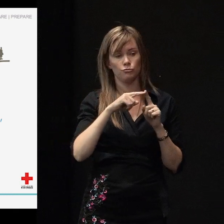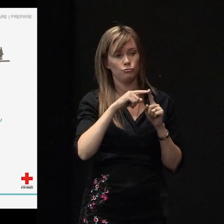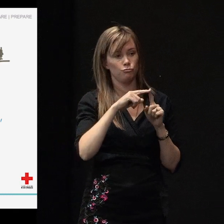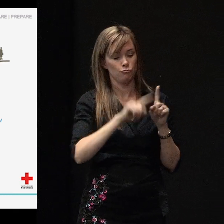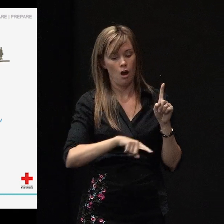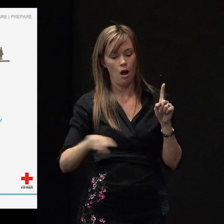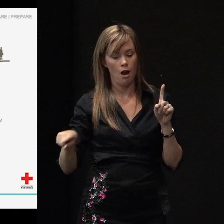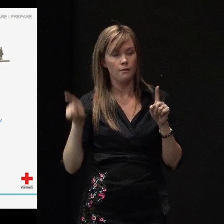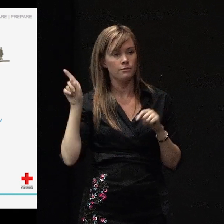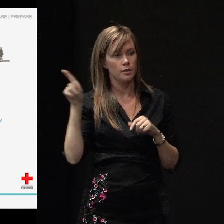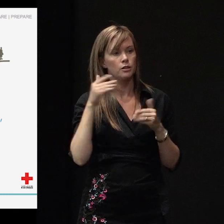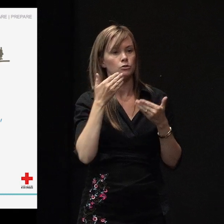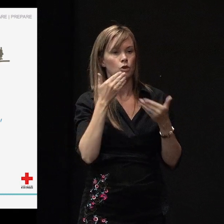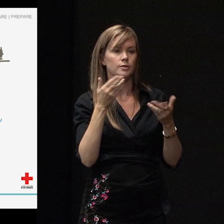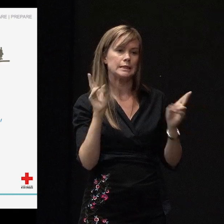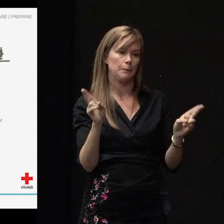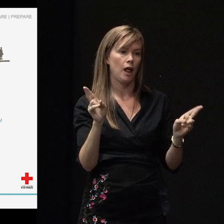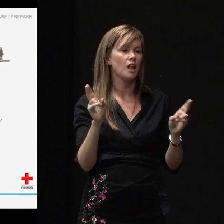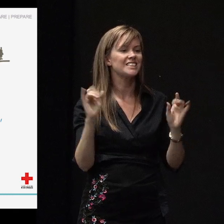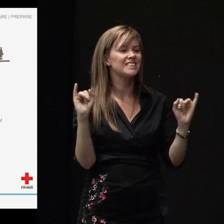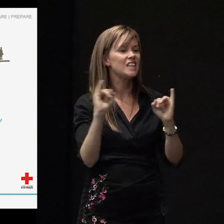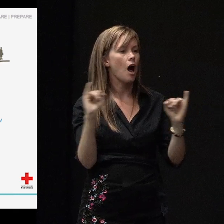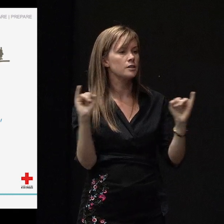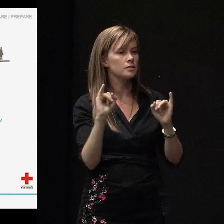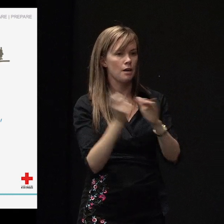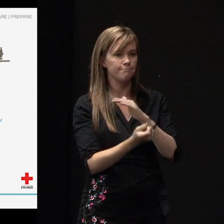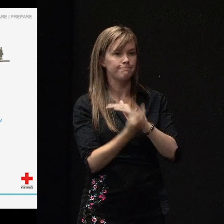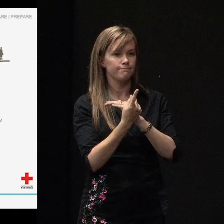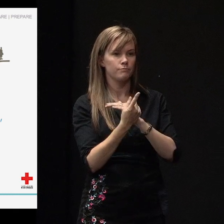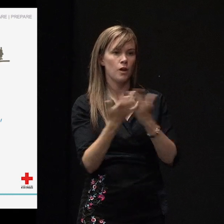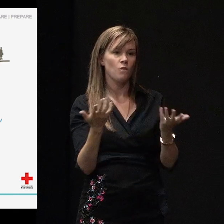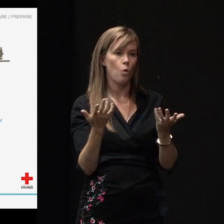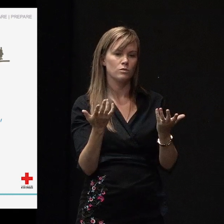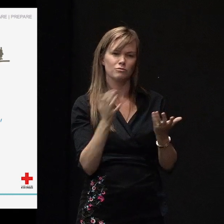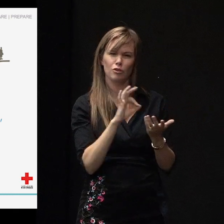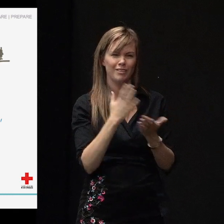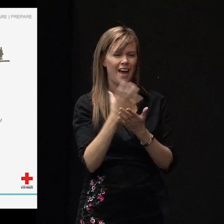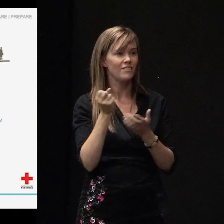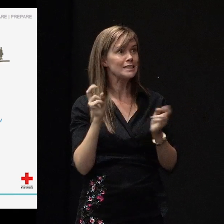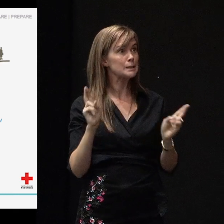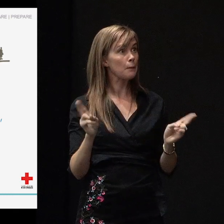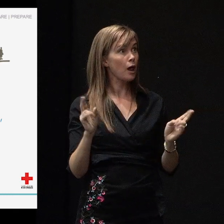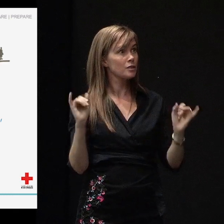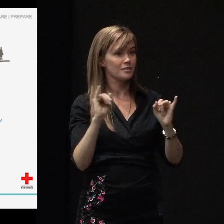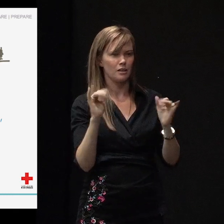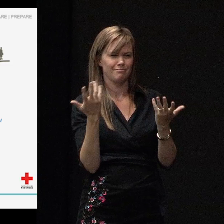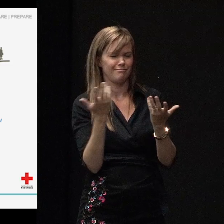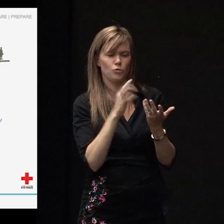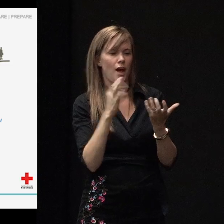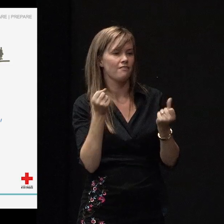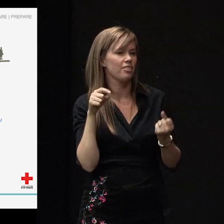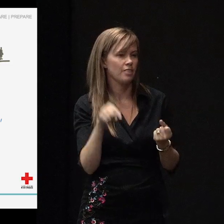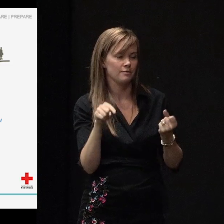a typical disaster. Of course, there's no such thing as a typical disaster. And when it's happening to us,